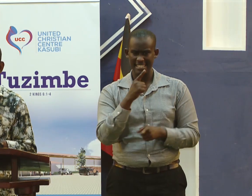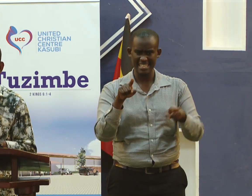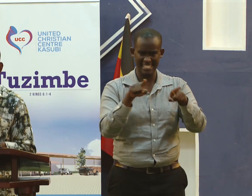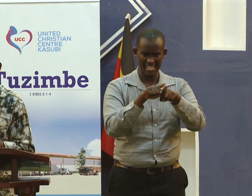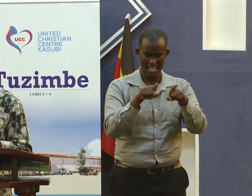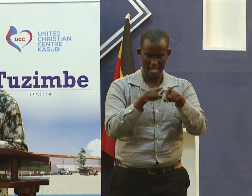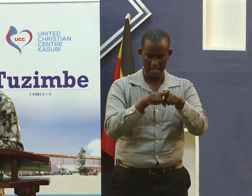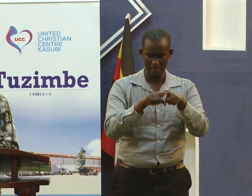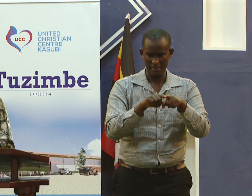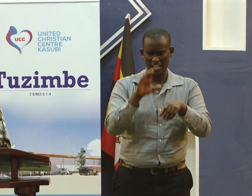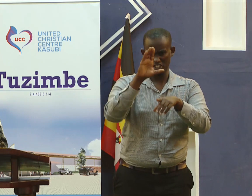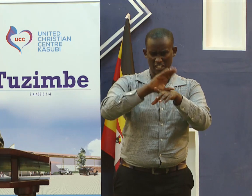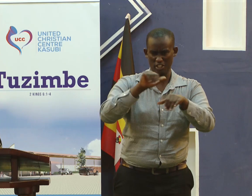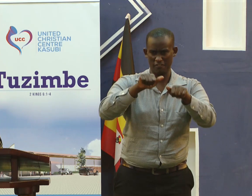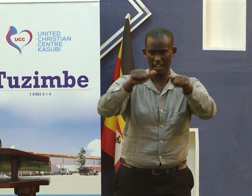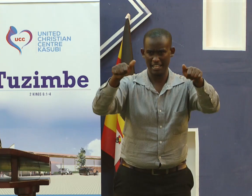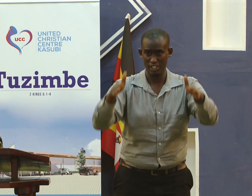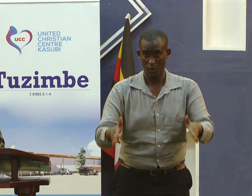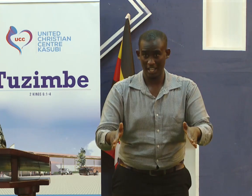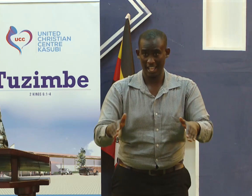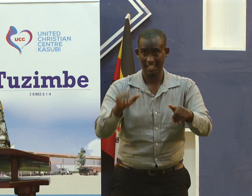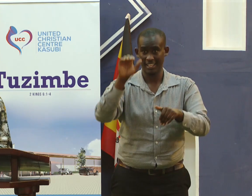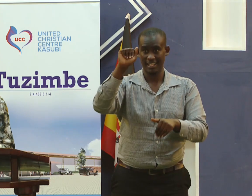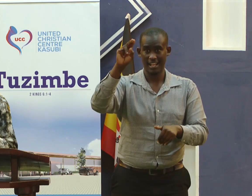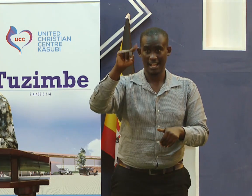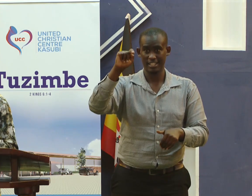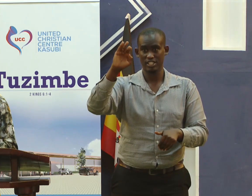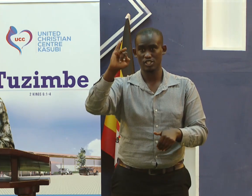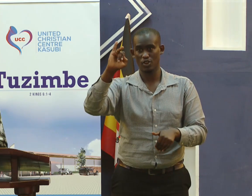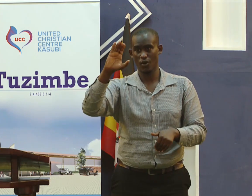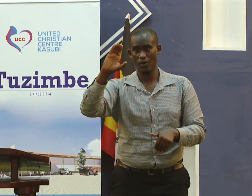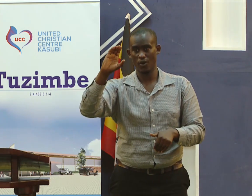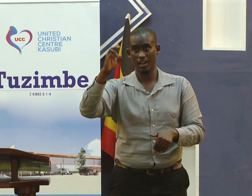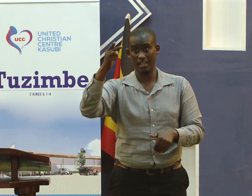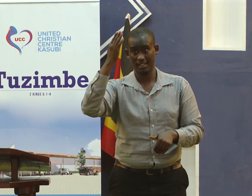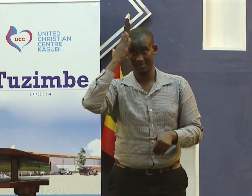and they will speak the way they spoke about the church of Antioquia.